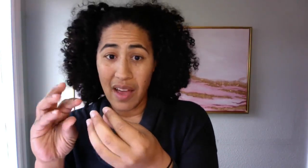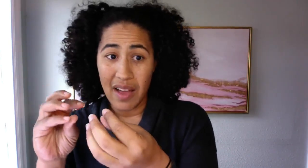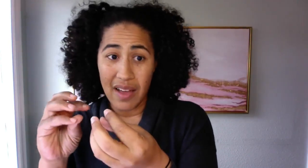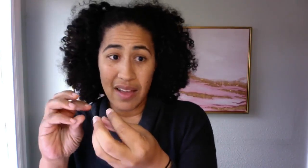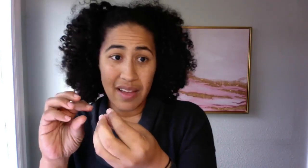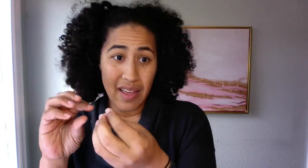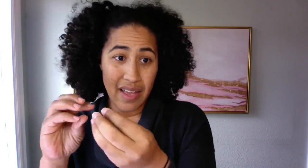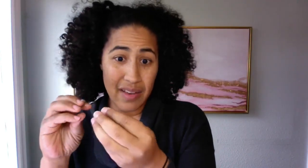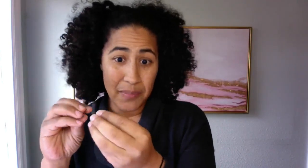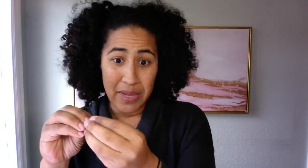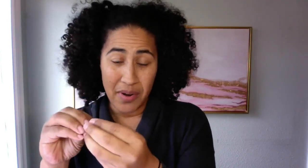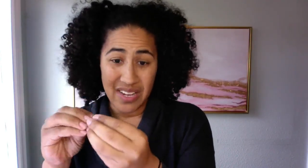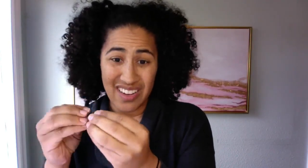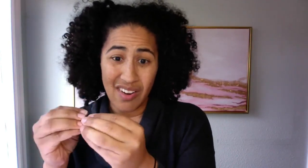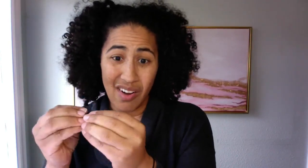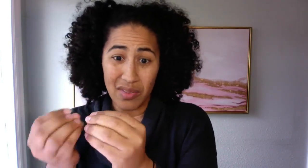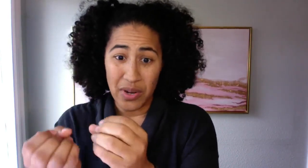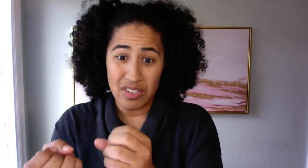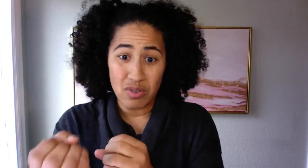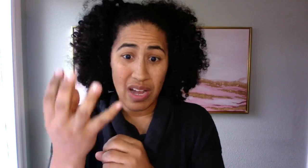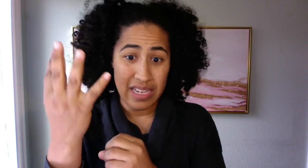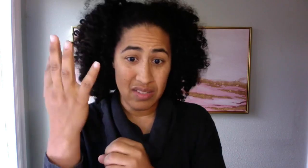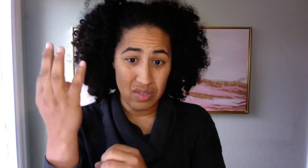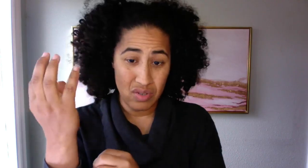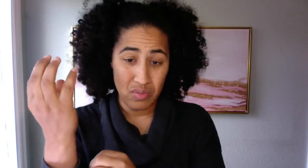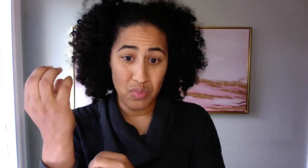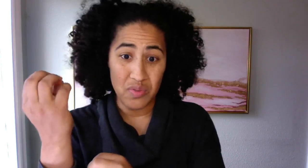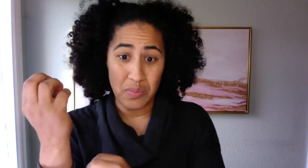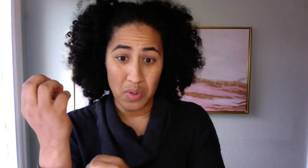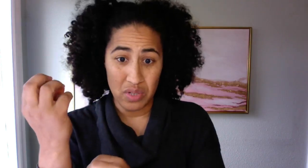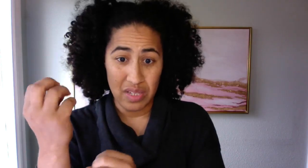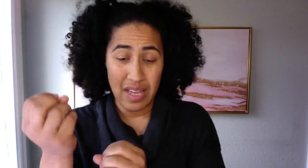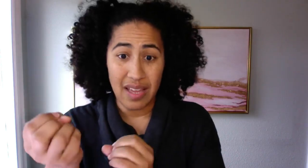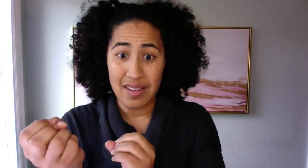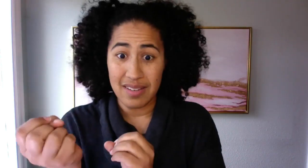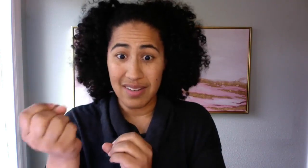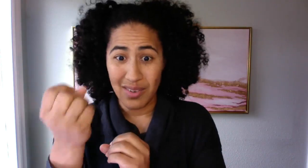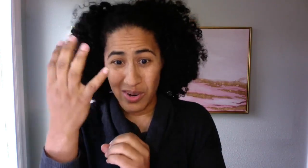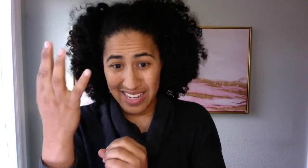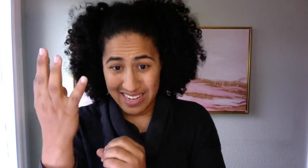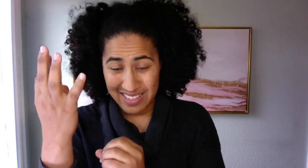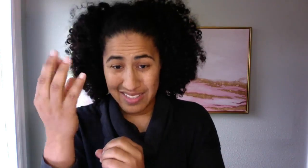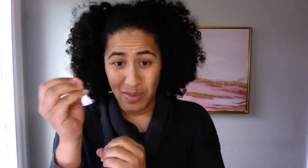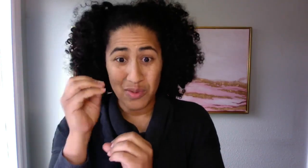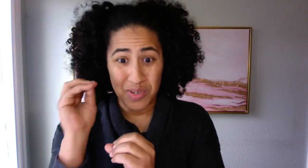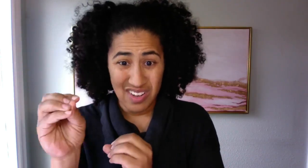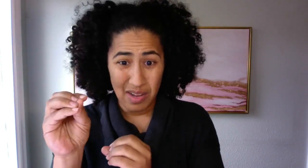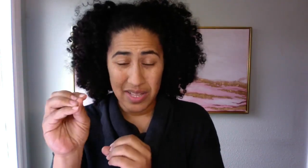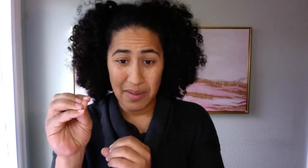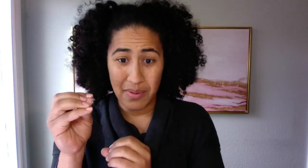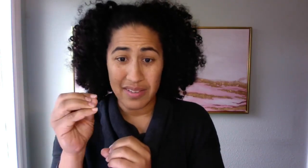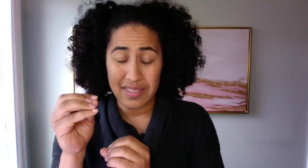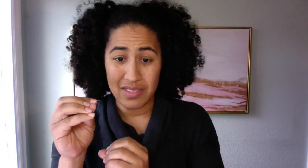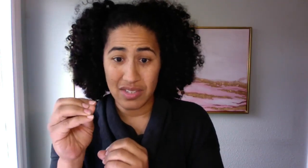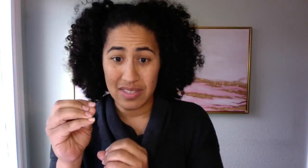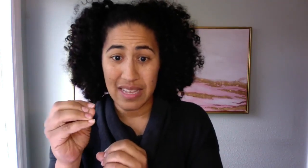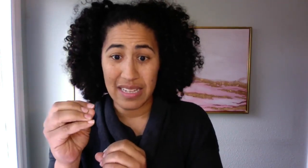uh, and pity partying are all the brain trying to do move emotion and organize itself. So I'm to talk about that process in just a second.